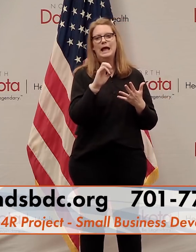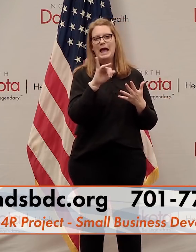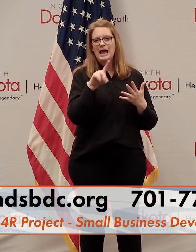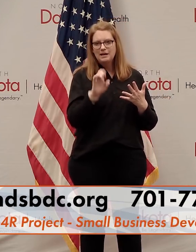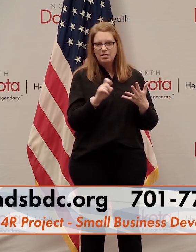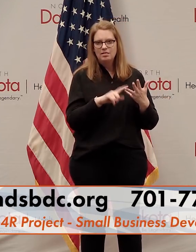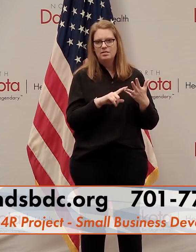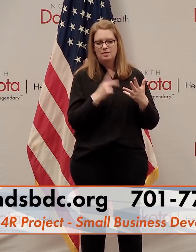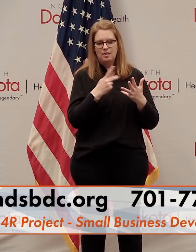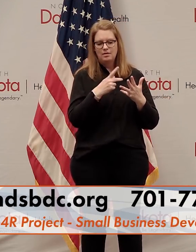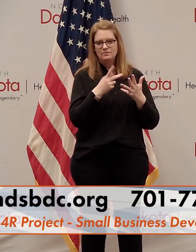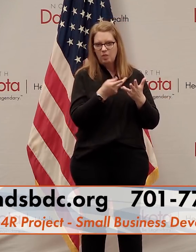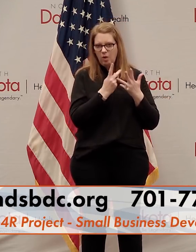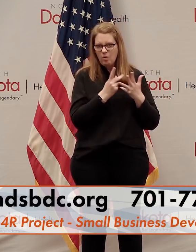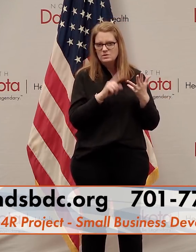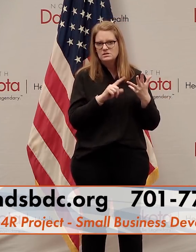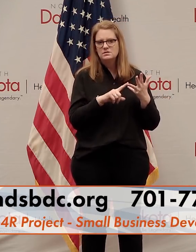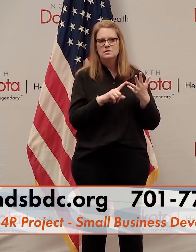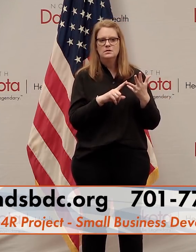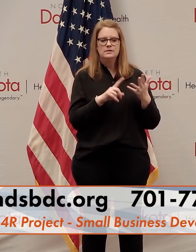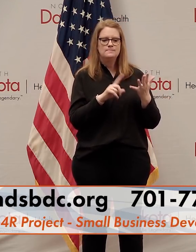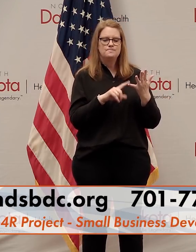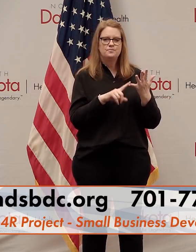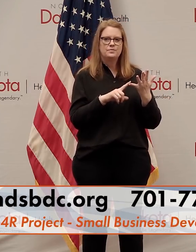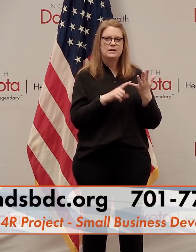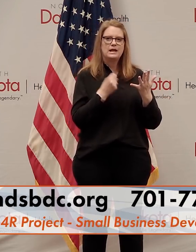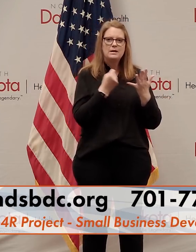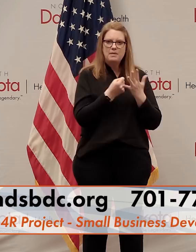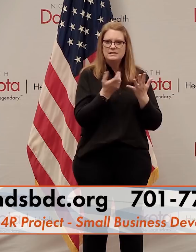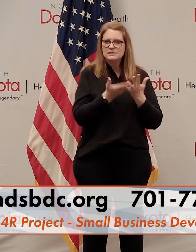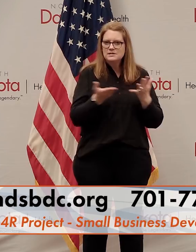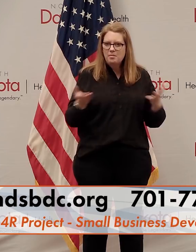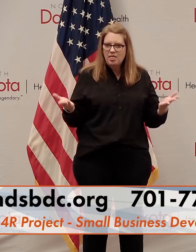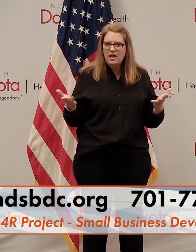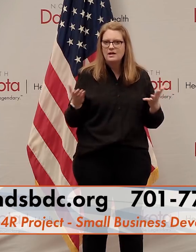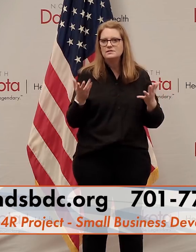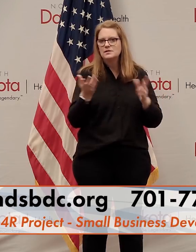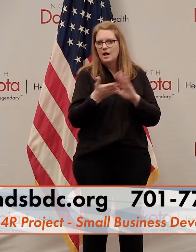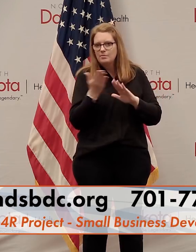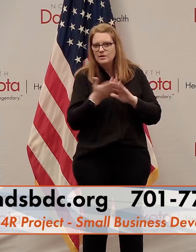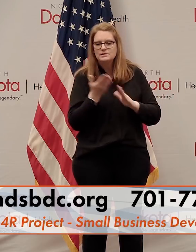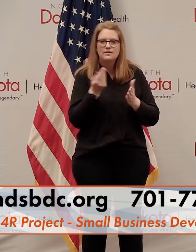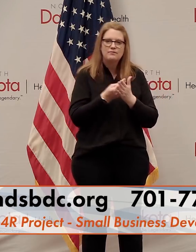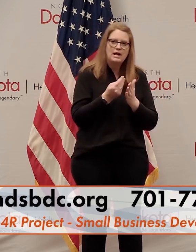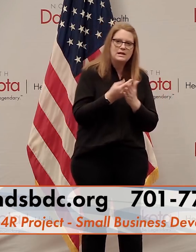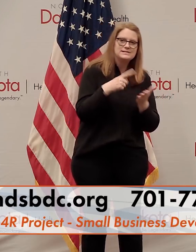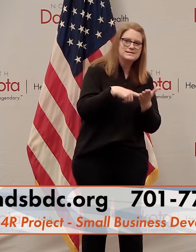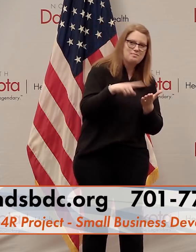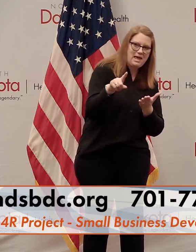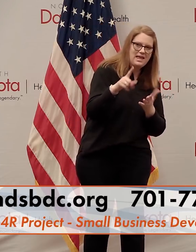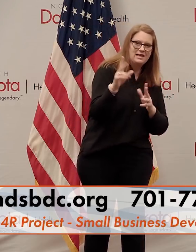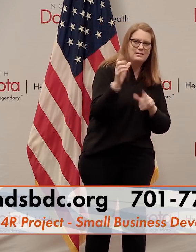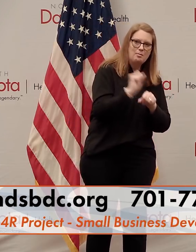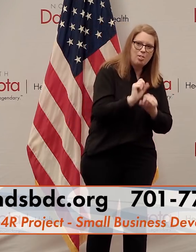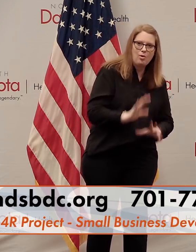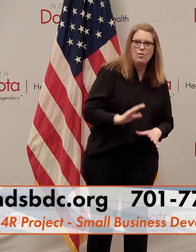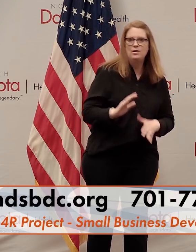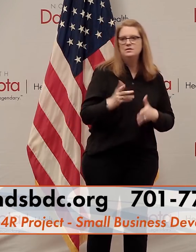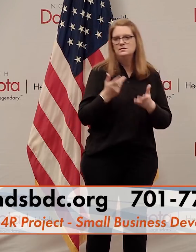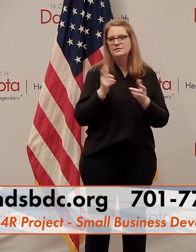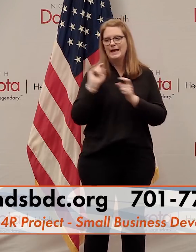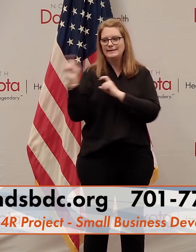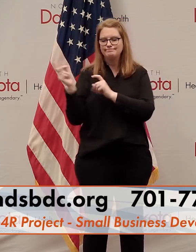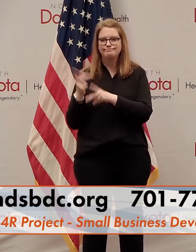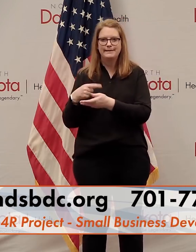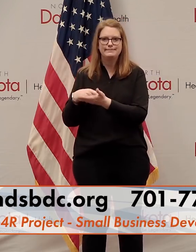Loans, that's the EIDL program we just spoke of. Addressing impacts on supply chains, operations, finances, payroll, distribution channels,